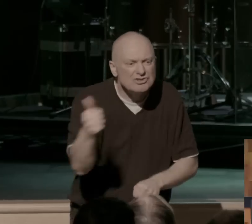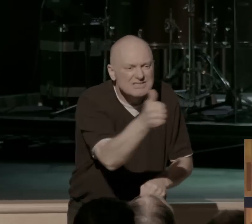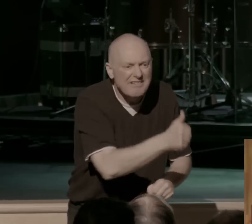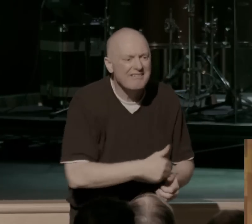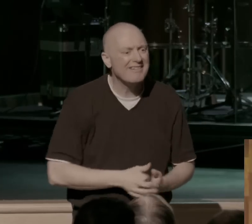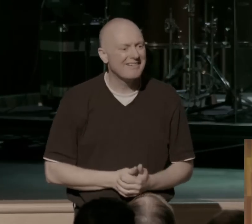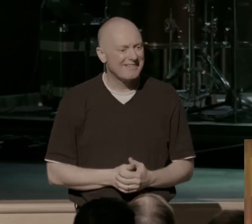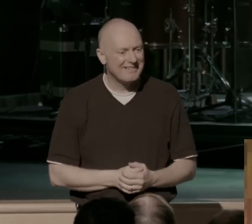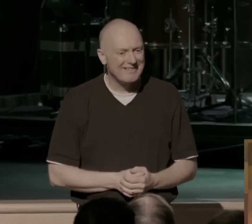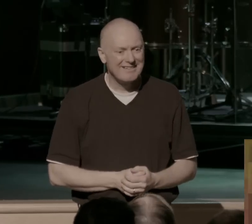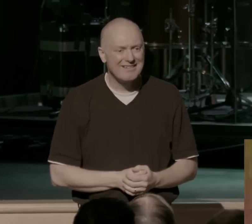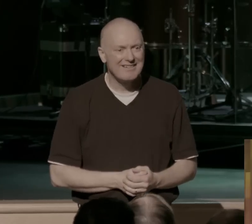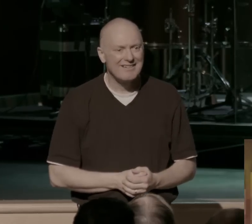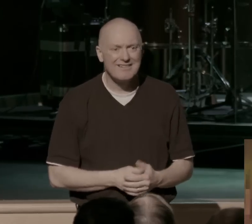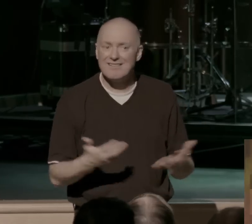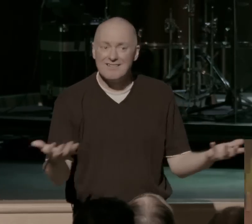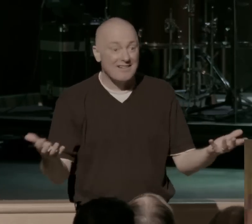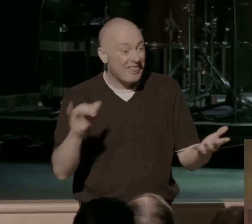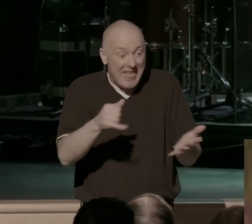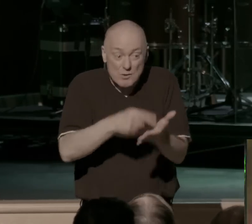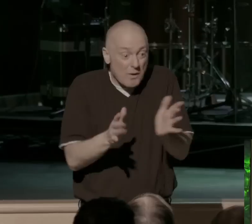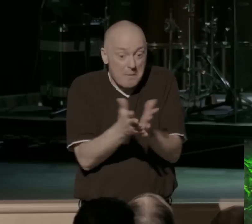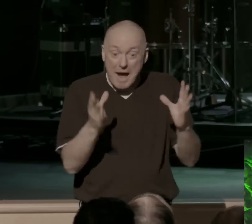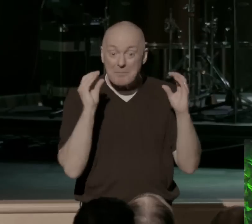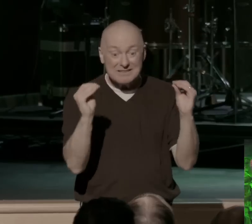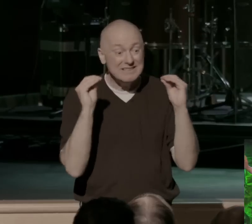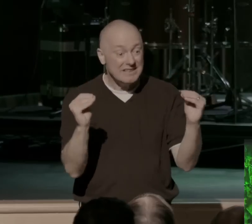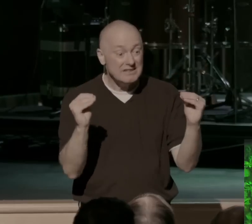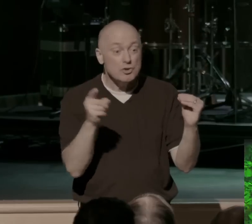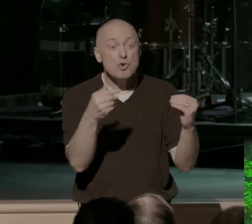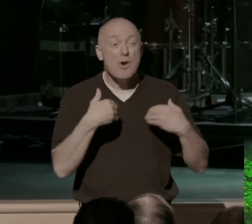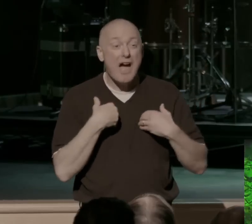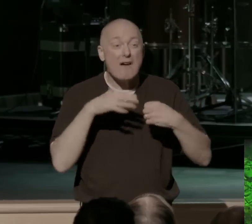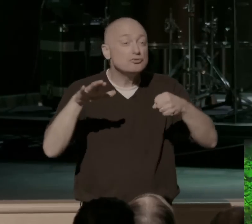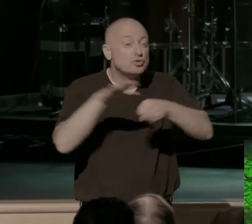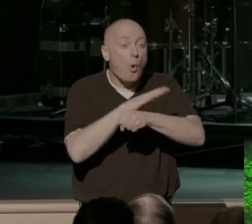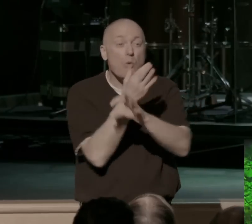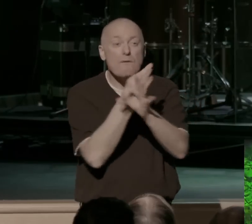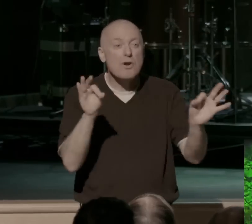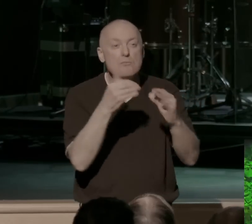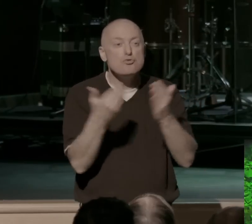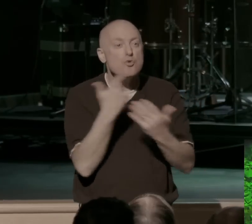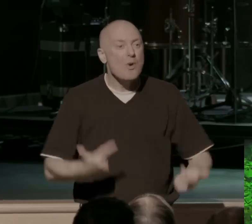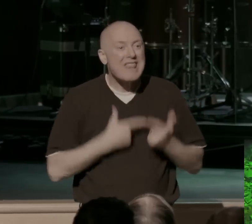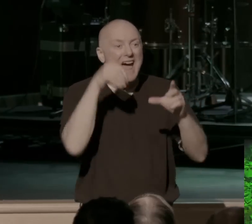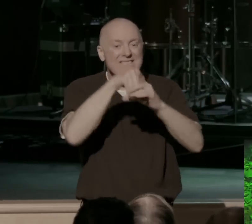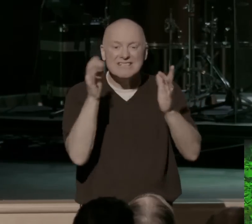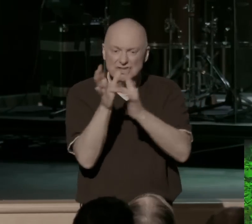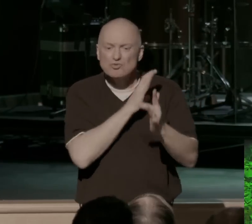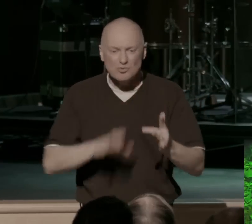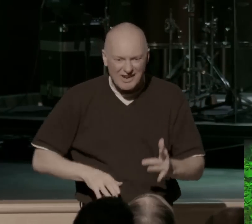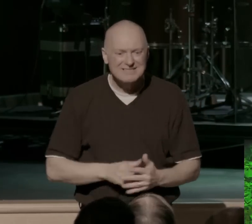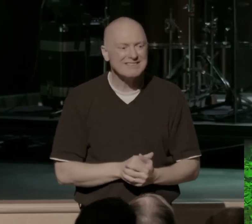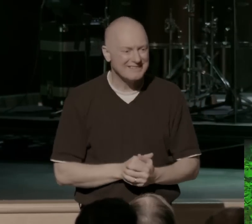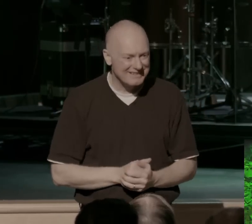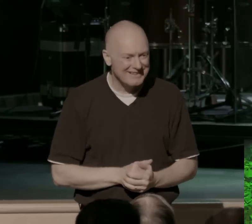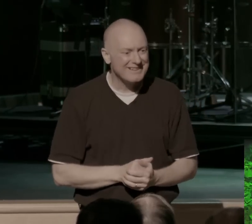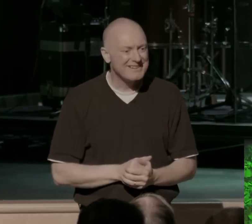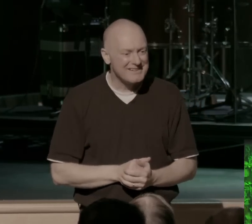I mean, that's solid biblical truth that there is total freedom. There is new life in Jesus Christ. But here comes a problem.